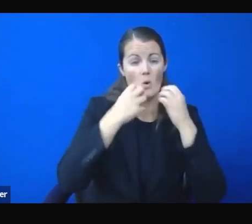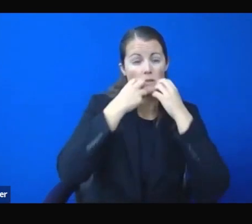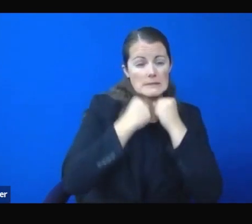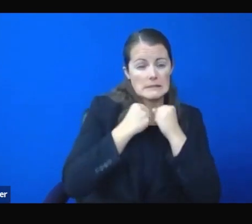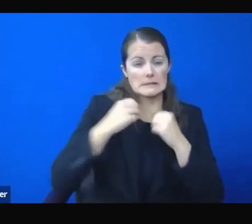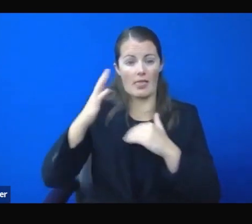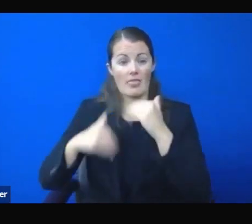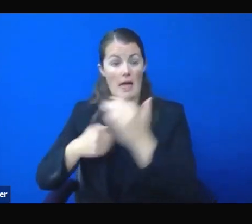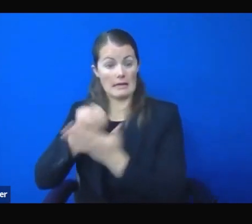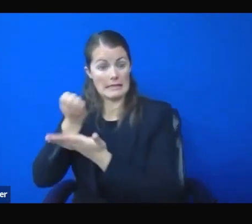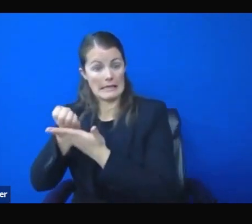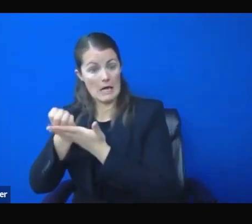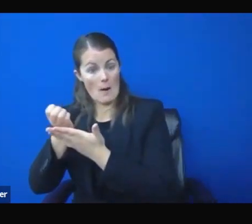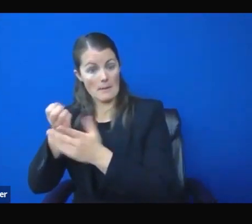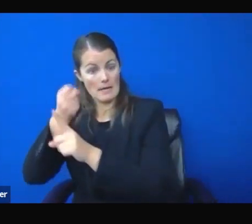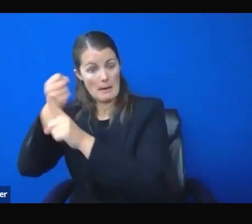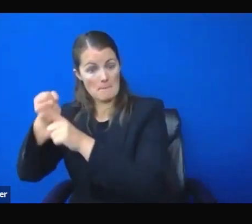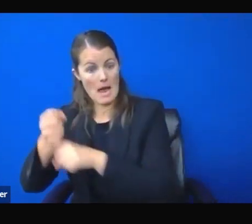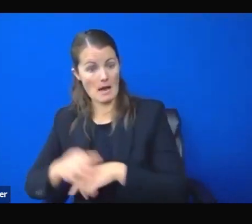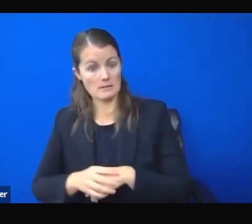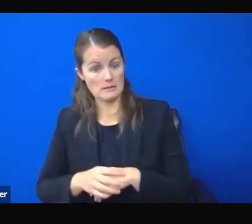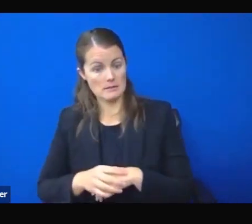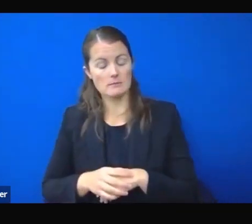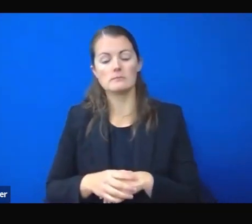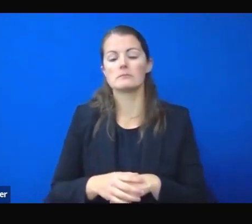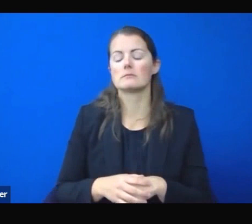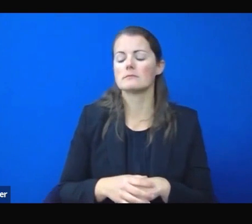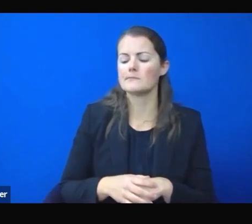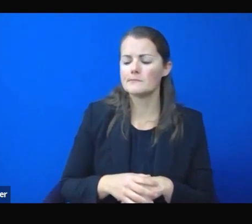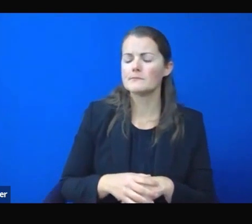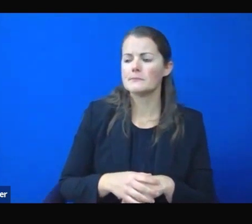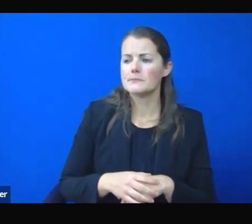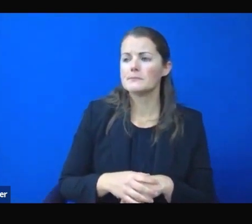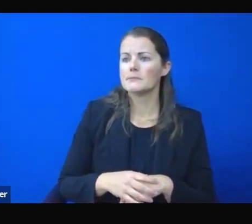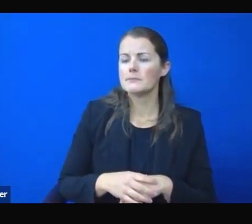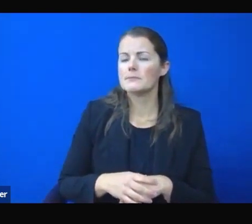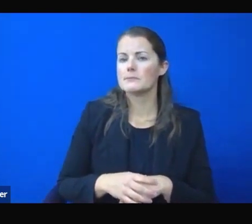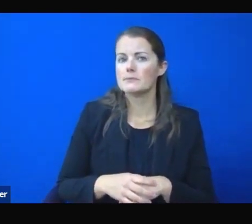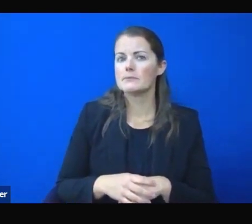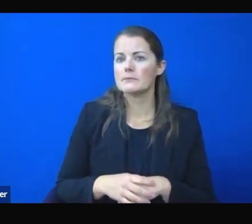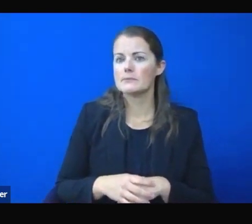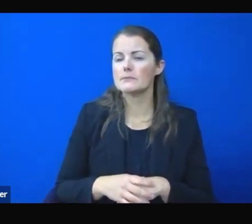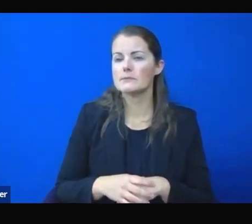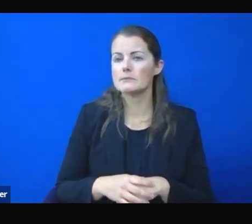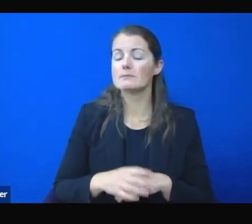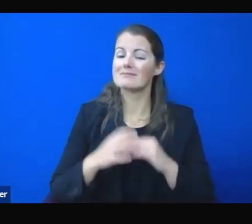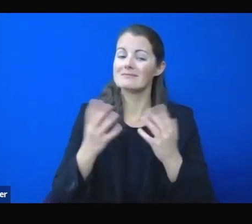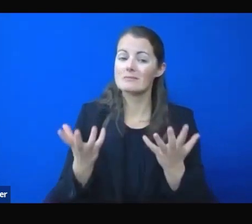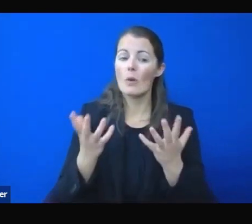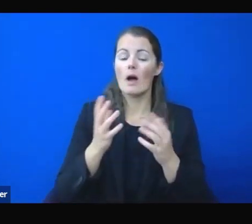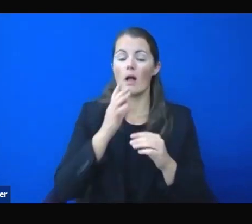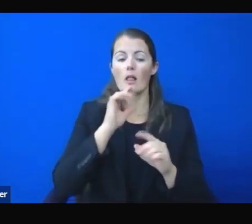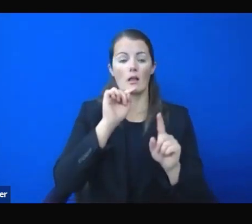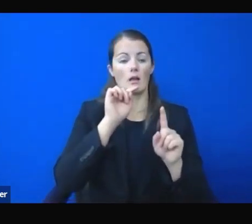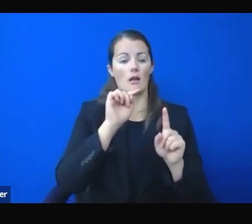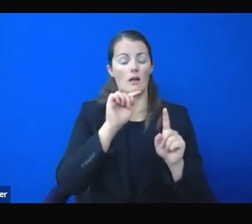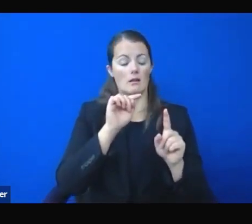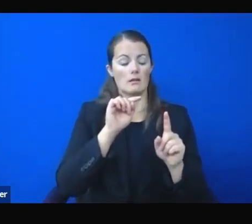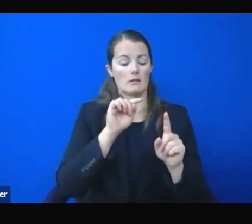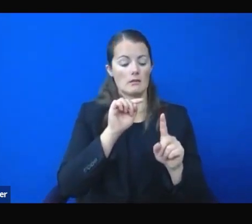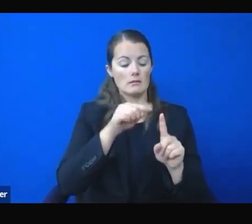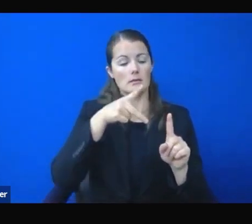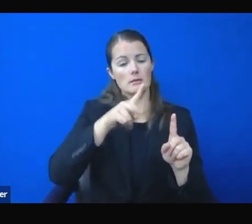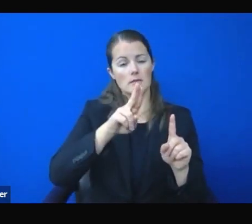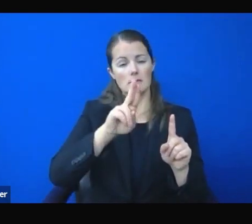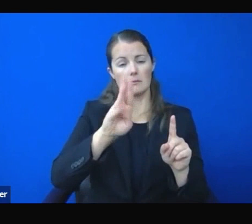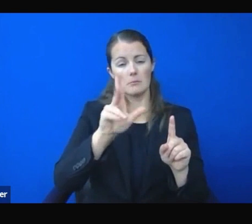Well, public health includes a lot of things. It certainly includes a COVID diagnosis, but includes the mental health that people are facing, the homelessness that